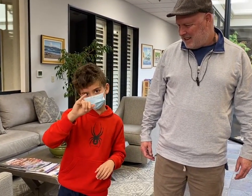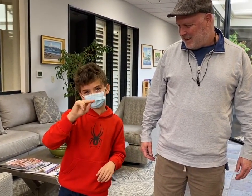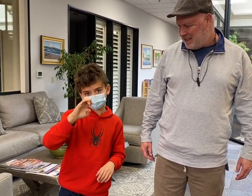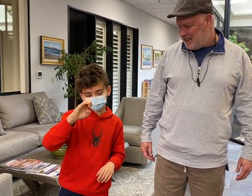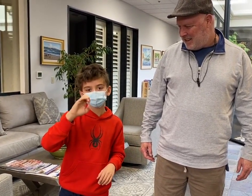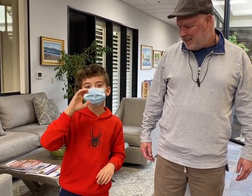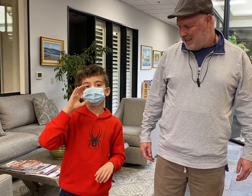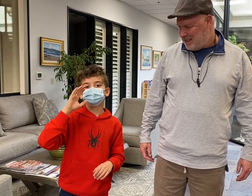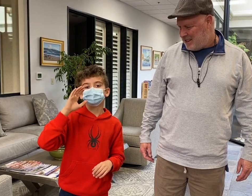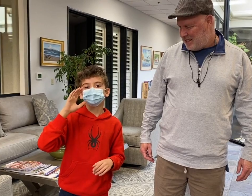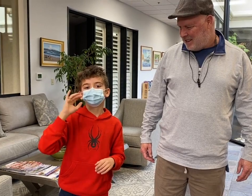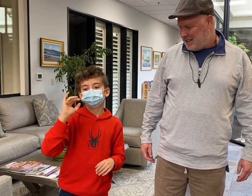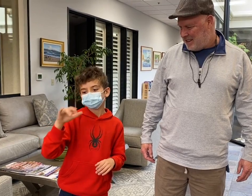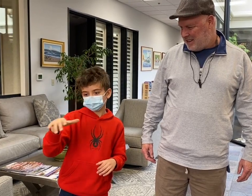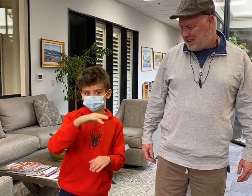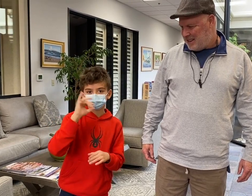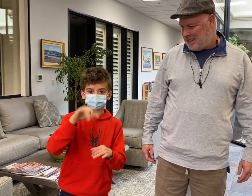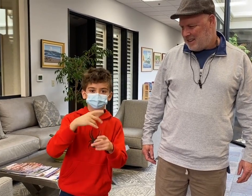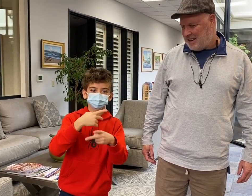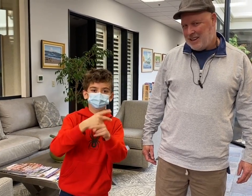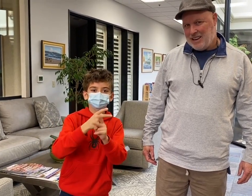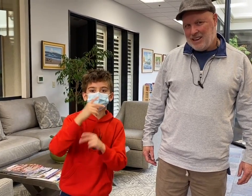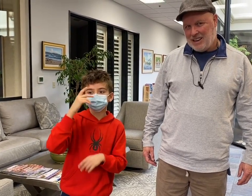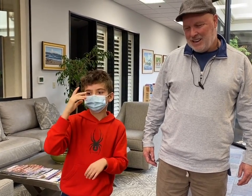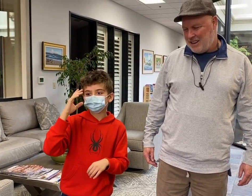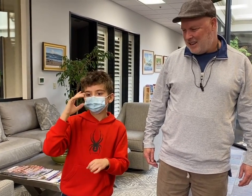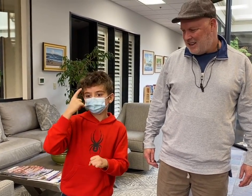This is where all of his father's awards are from his broadcasting years.